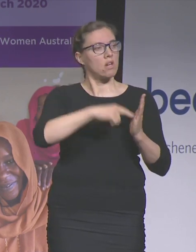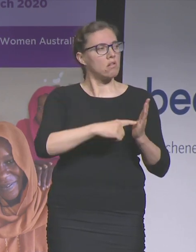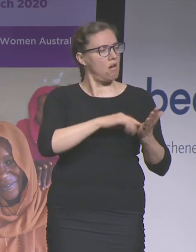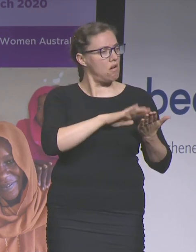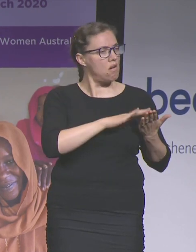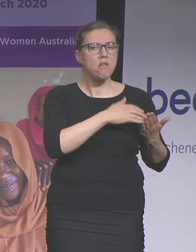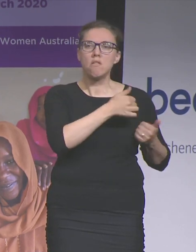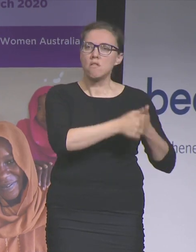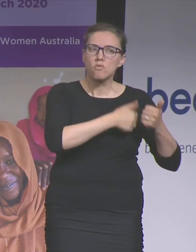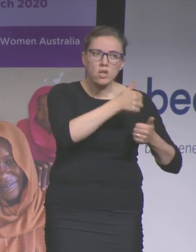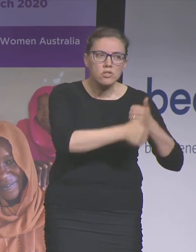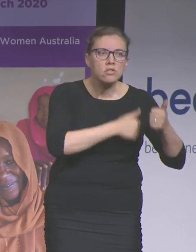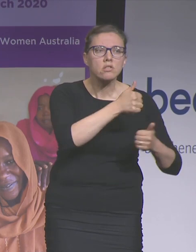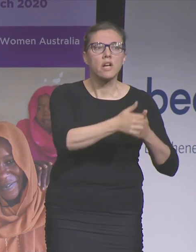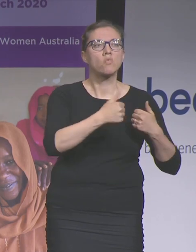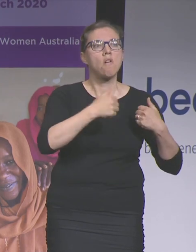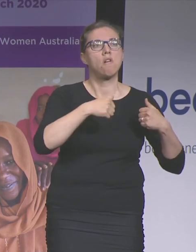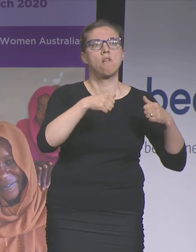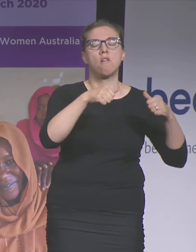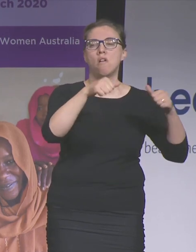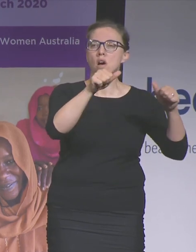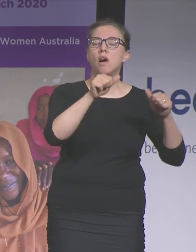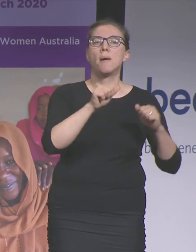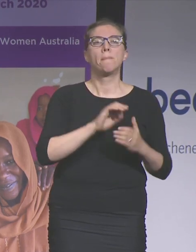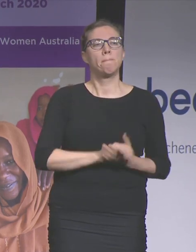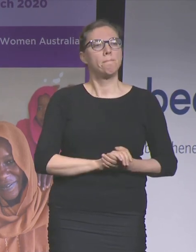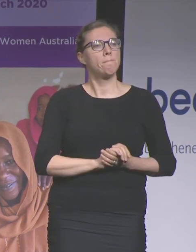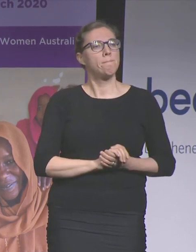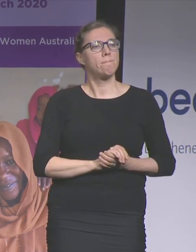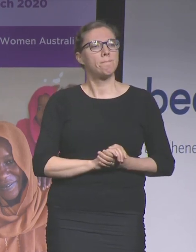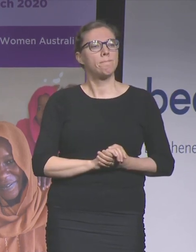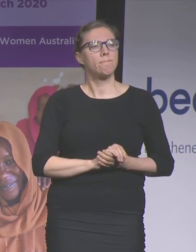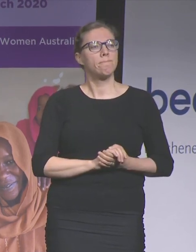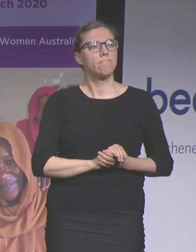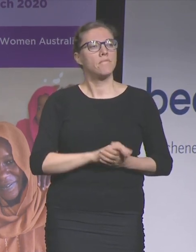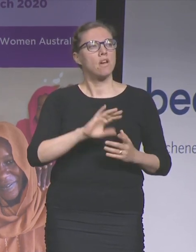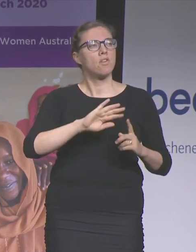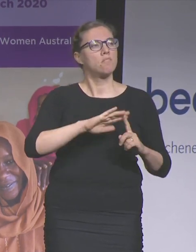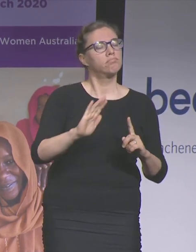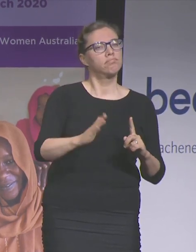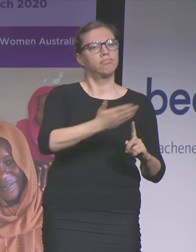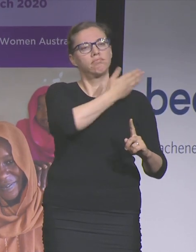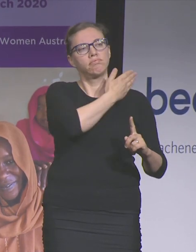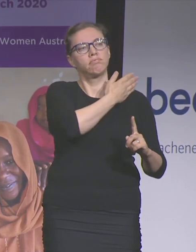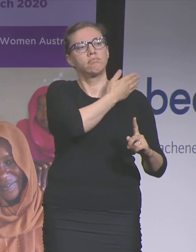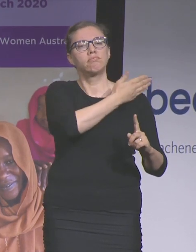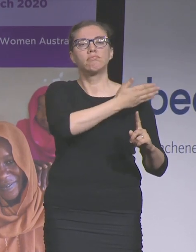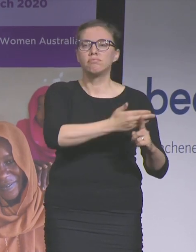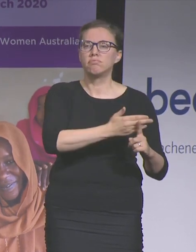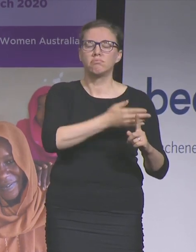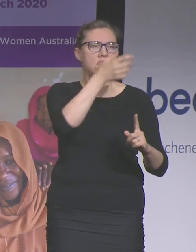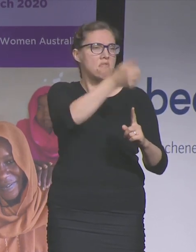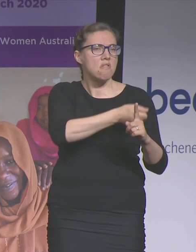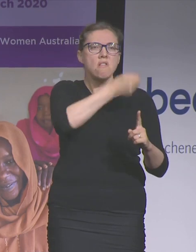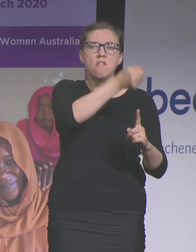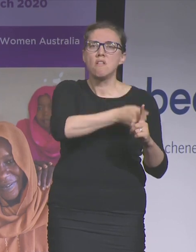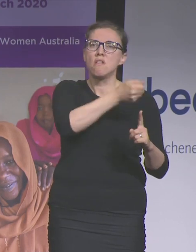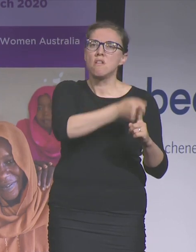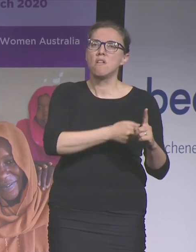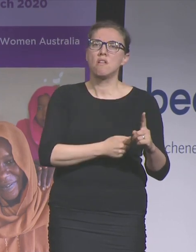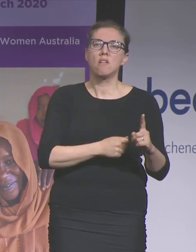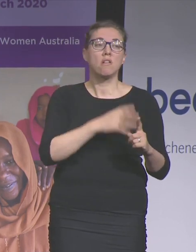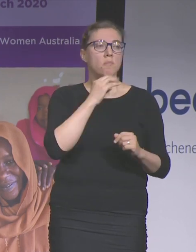have collectively achieved. Across the generations women have fought for equality. Our great